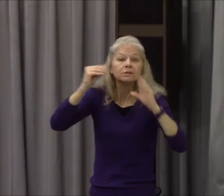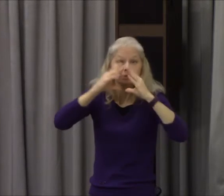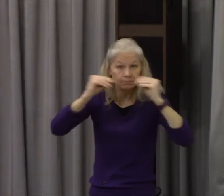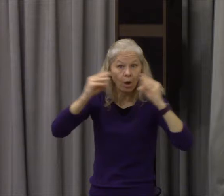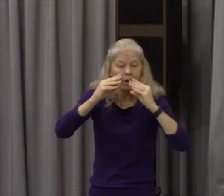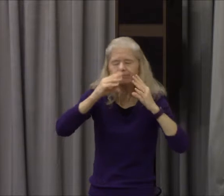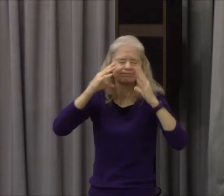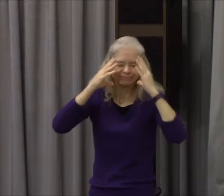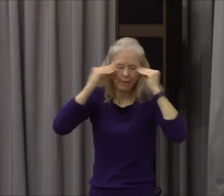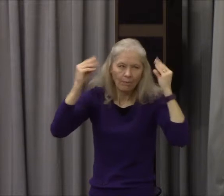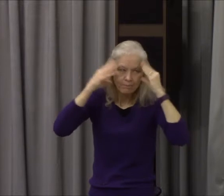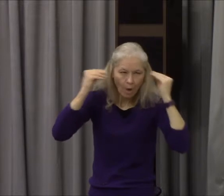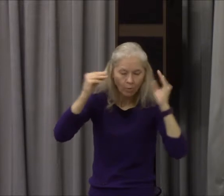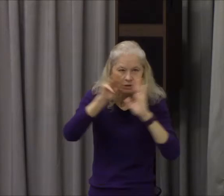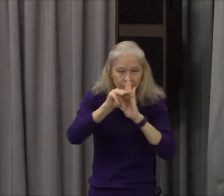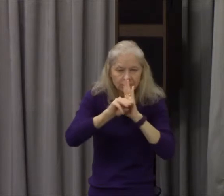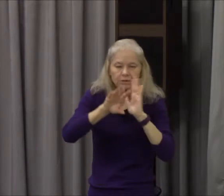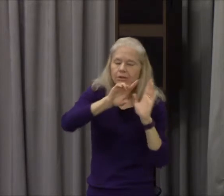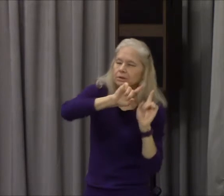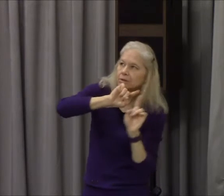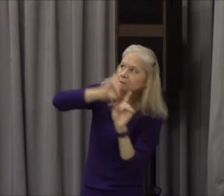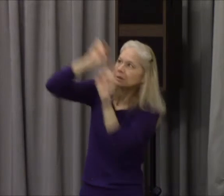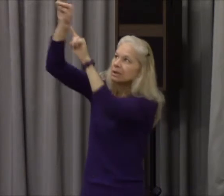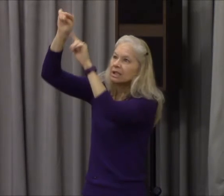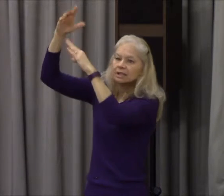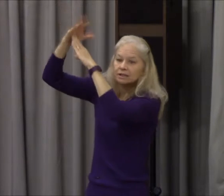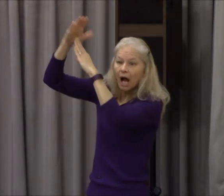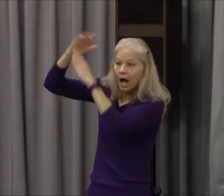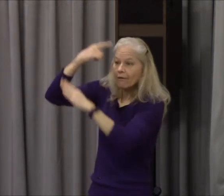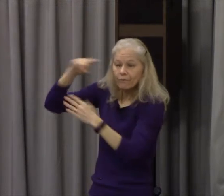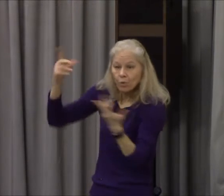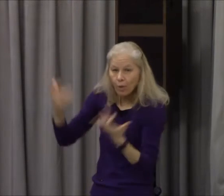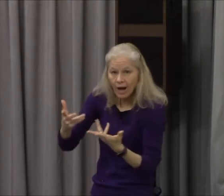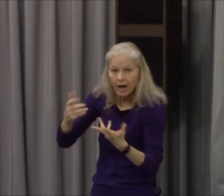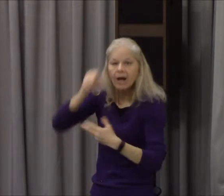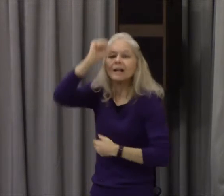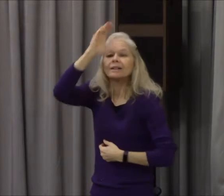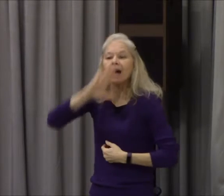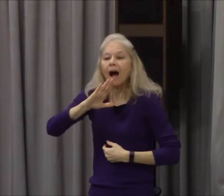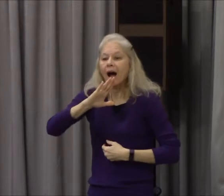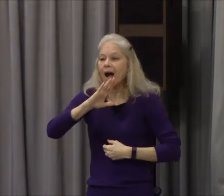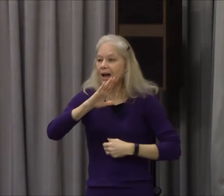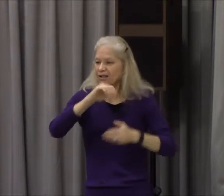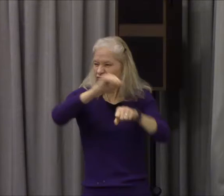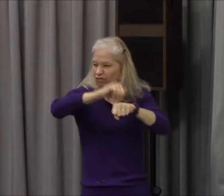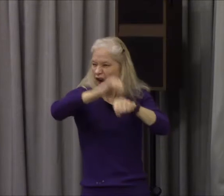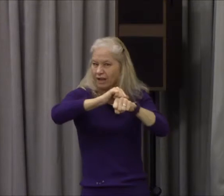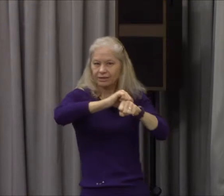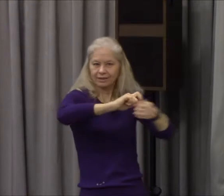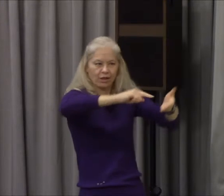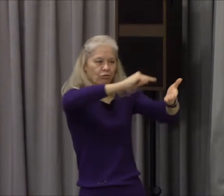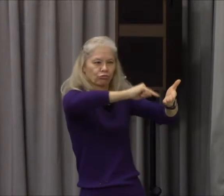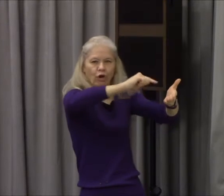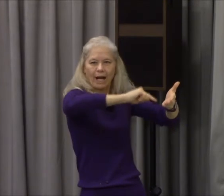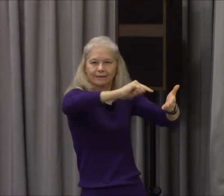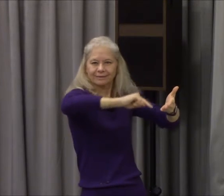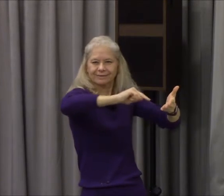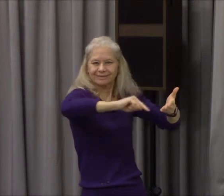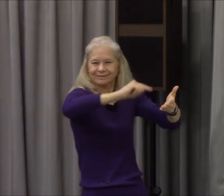flame and so Moses said don't even go there you see who shall go over the sea to tell us you see the